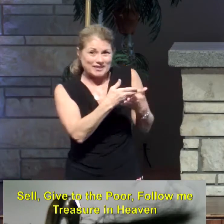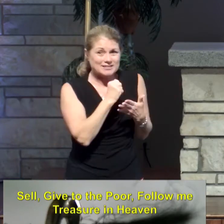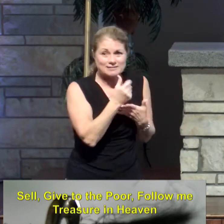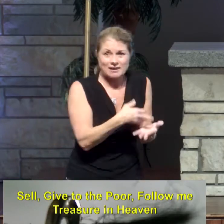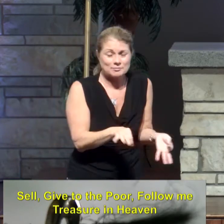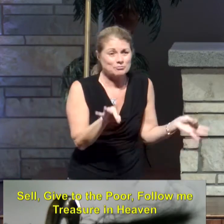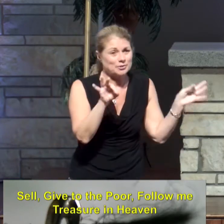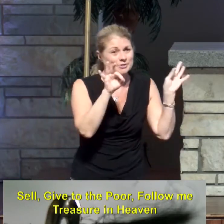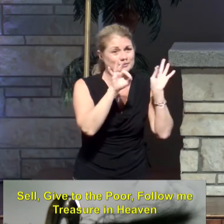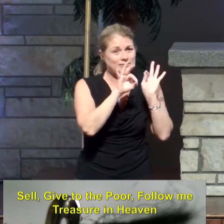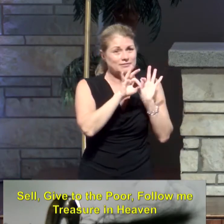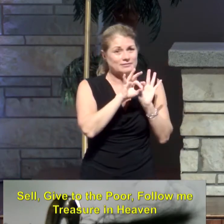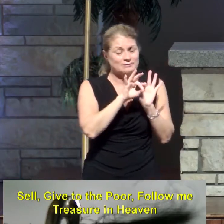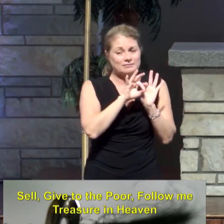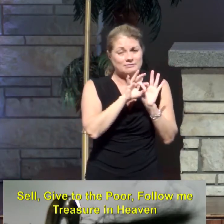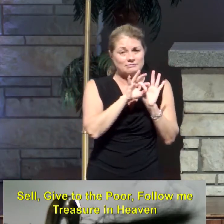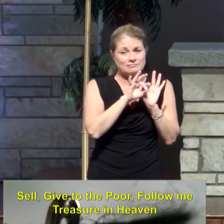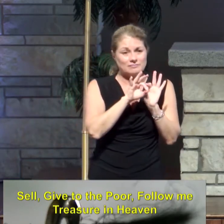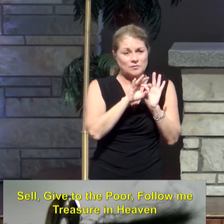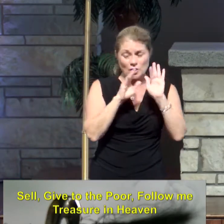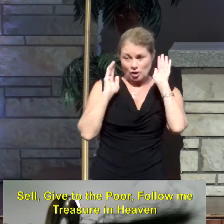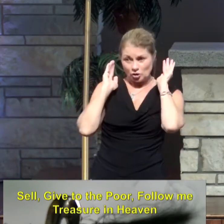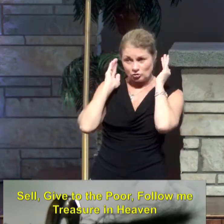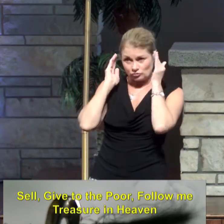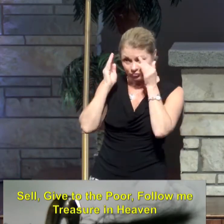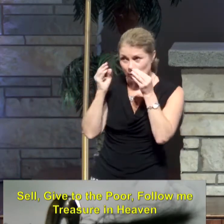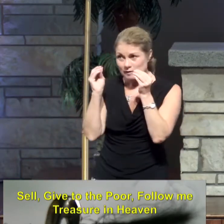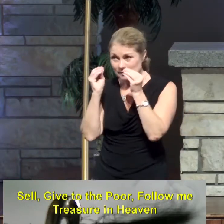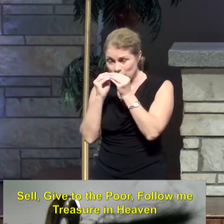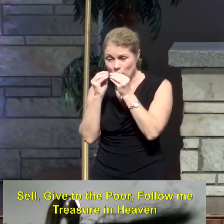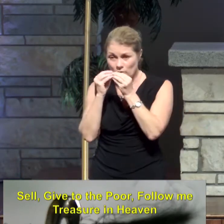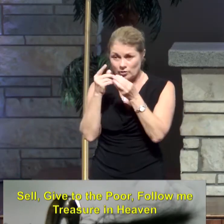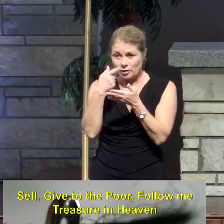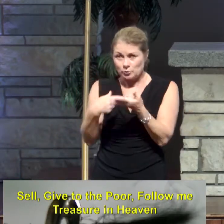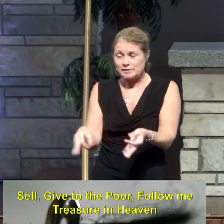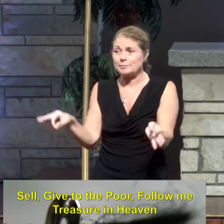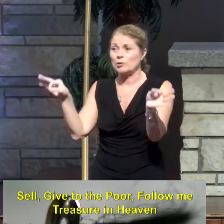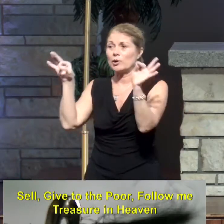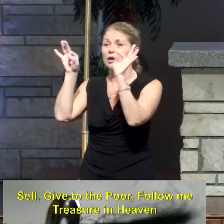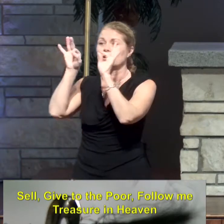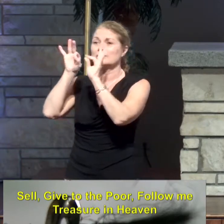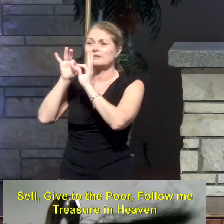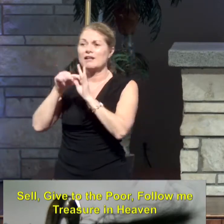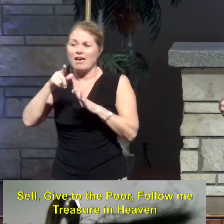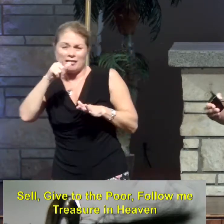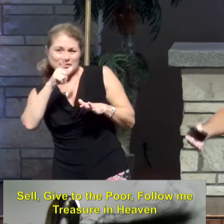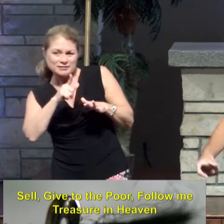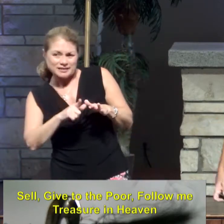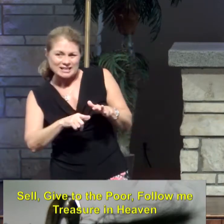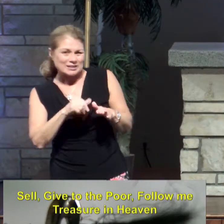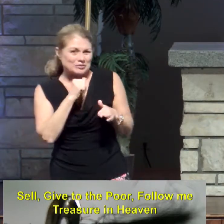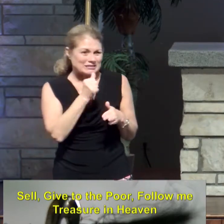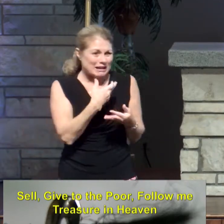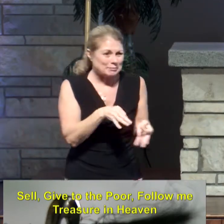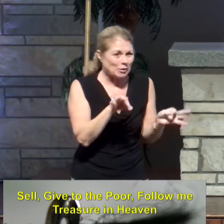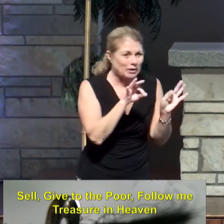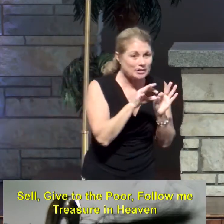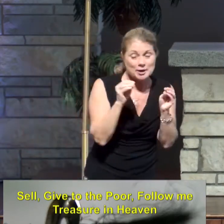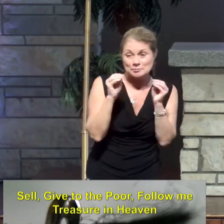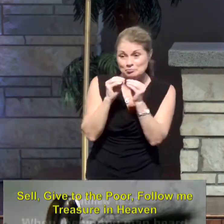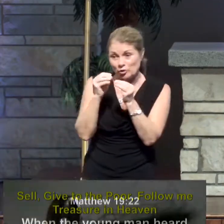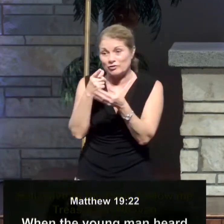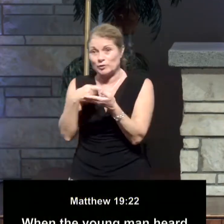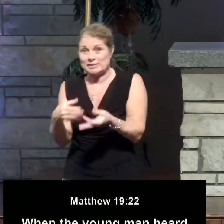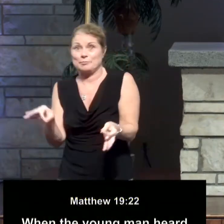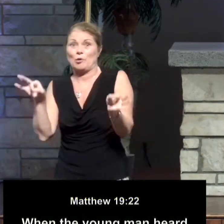and grab more of what does matter. Less of what does not matter, more of what does